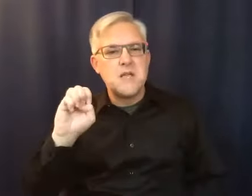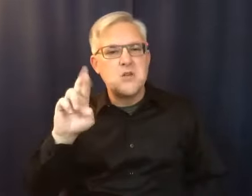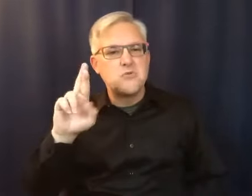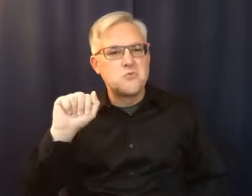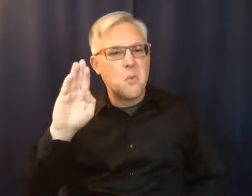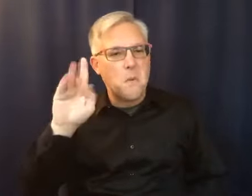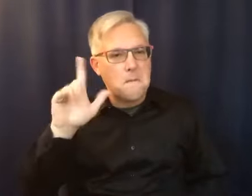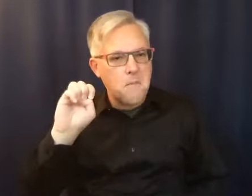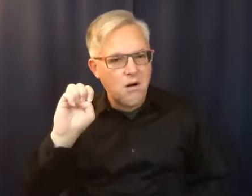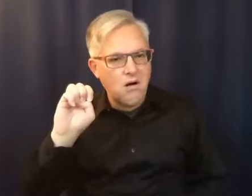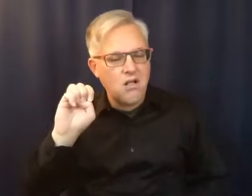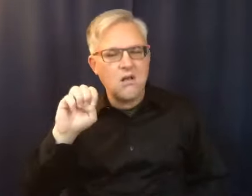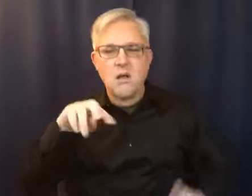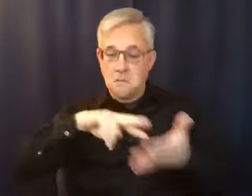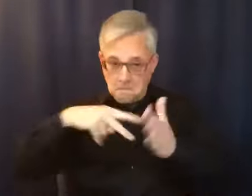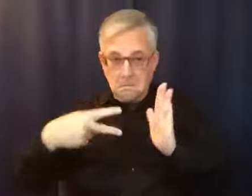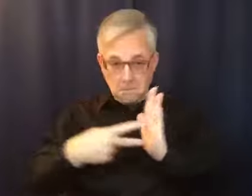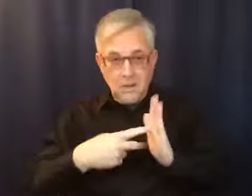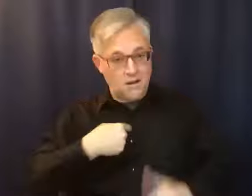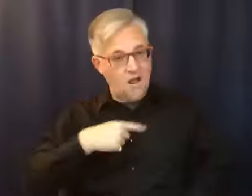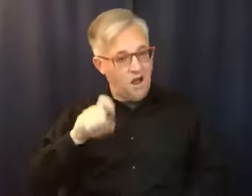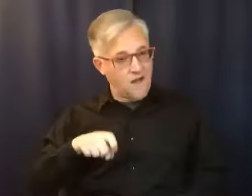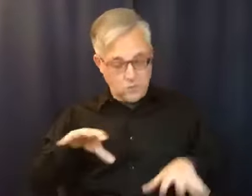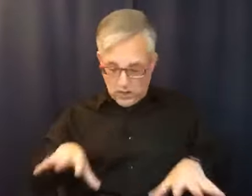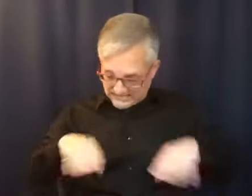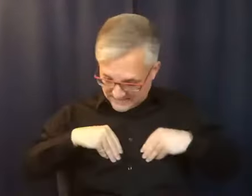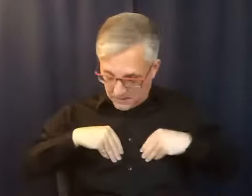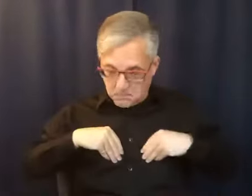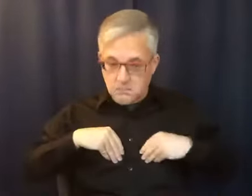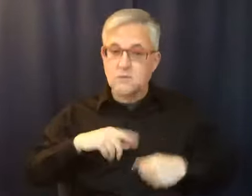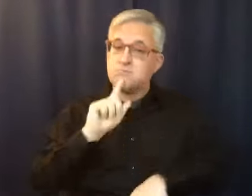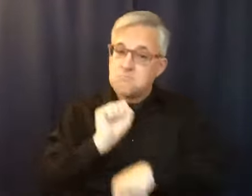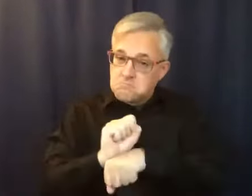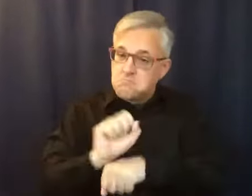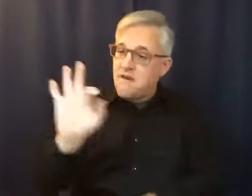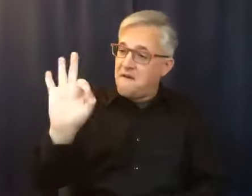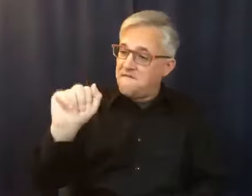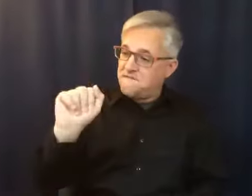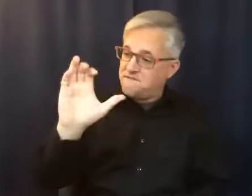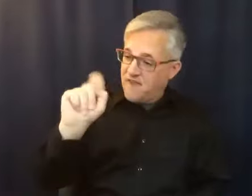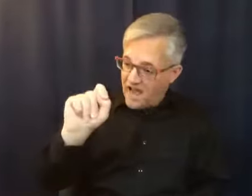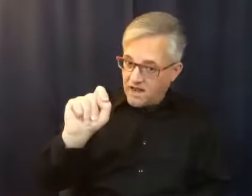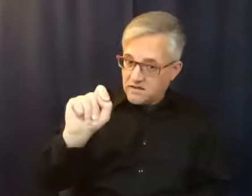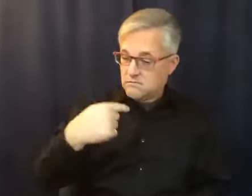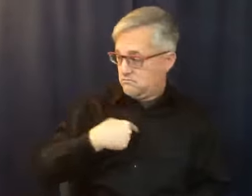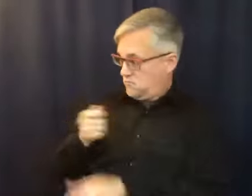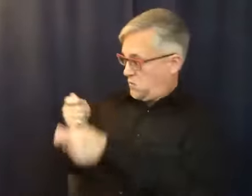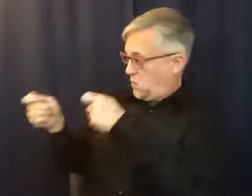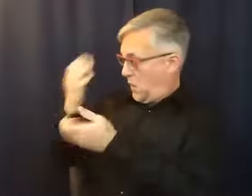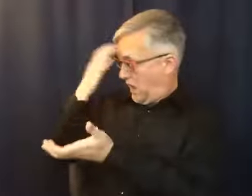the fact that I am, I am powerless over my husband. But I'm also powerless over